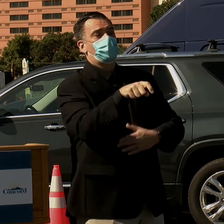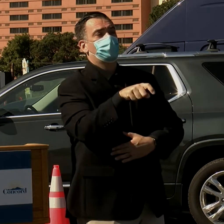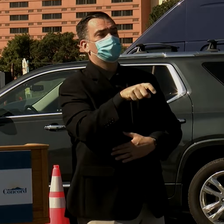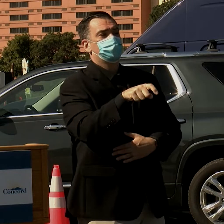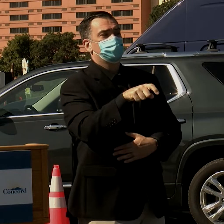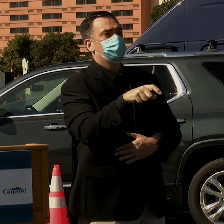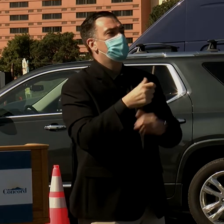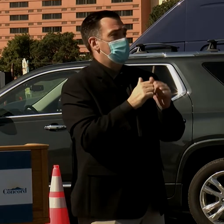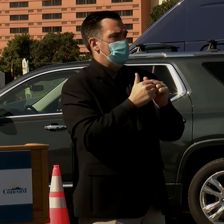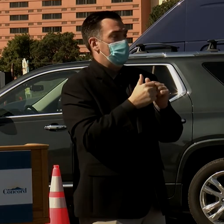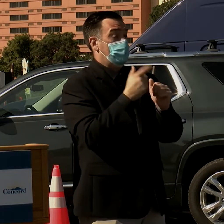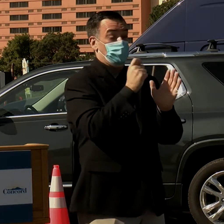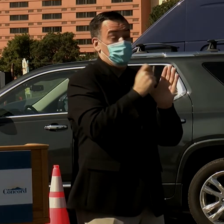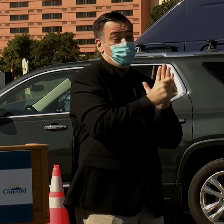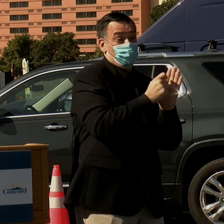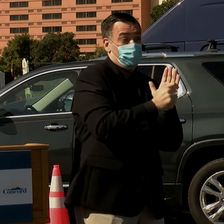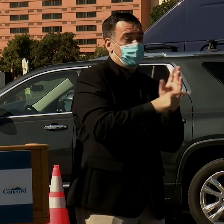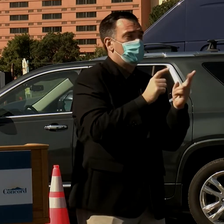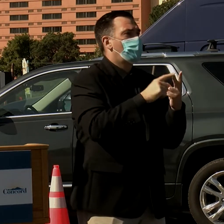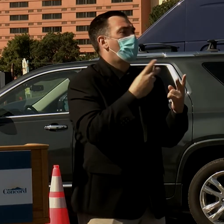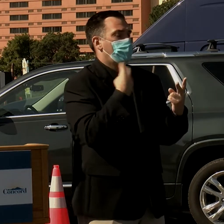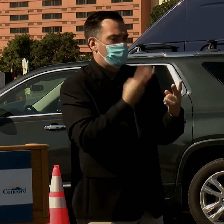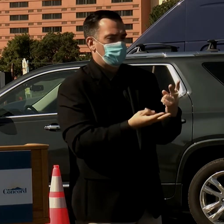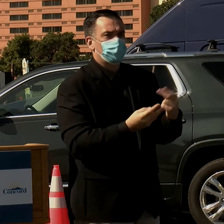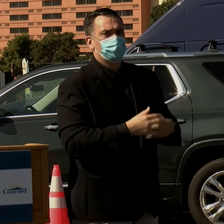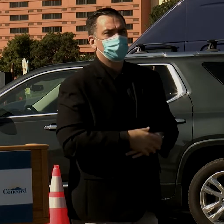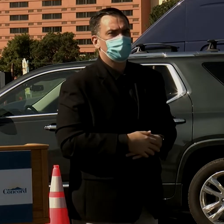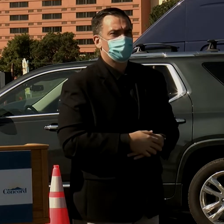in writing or verbally.